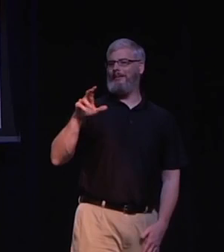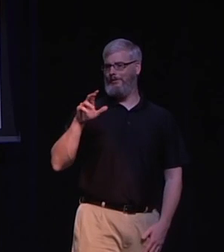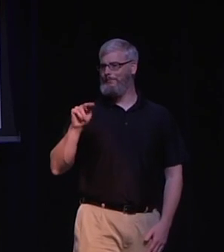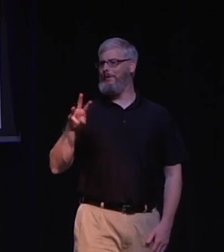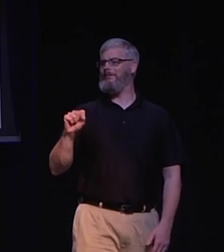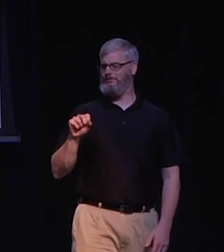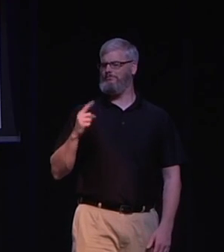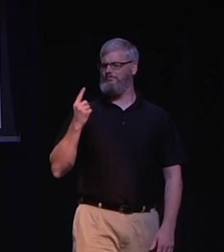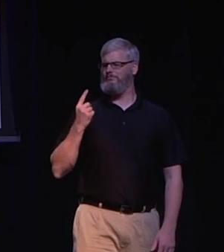know?